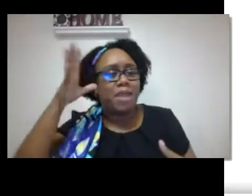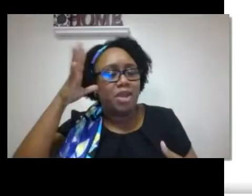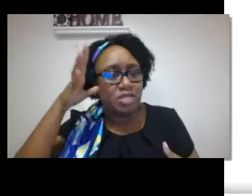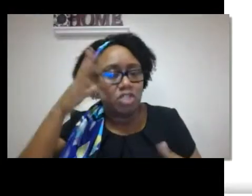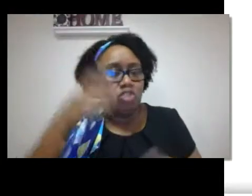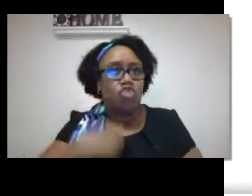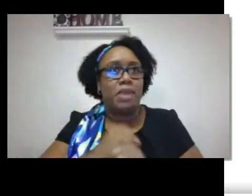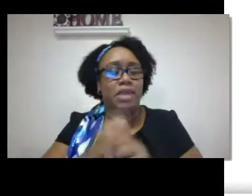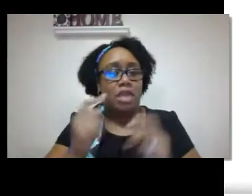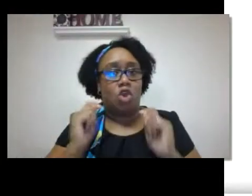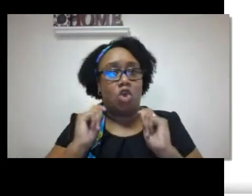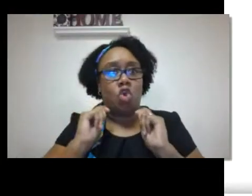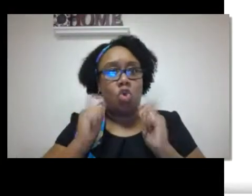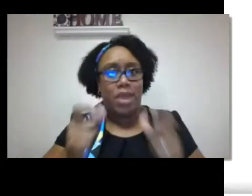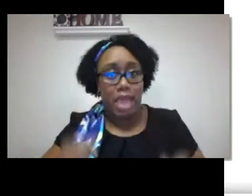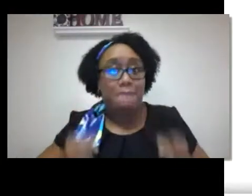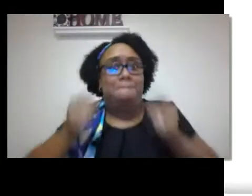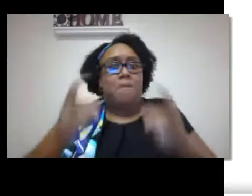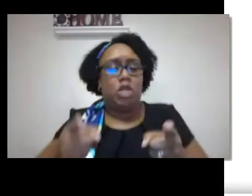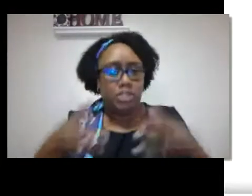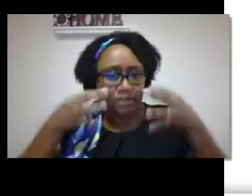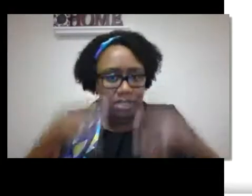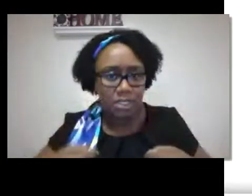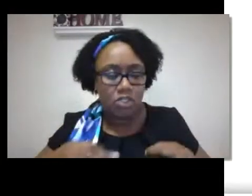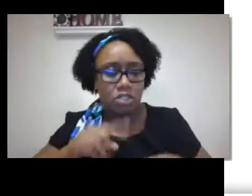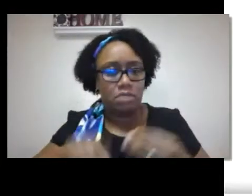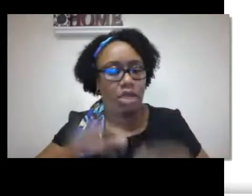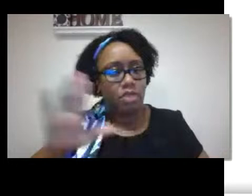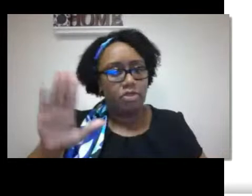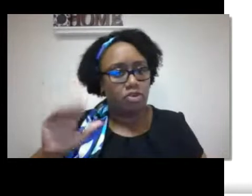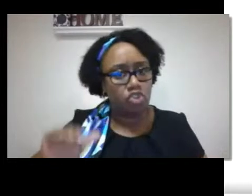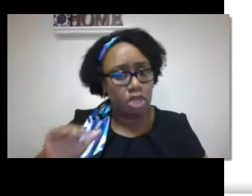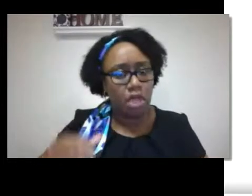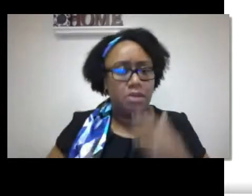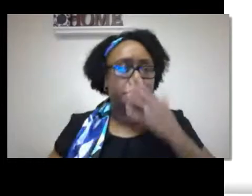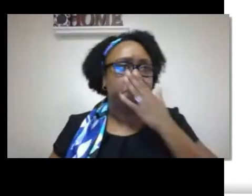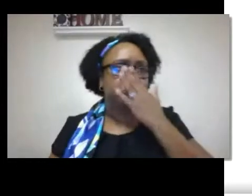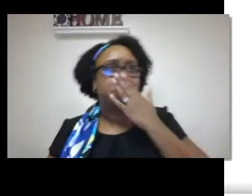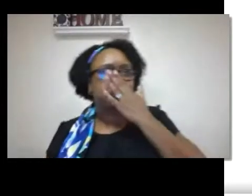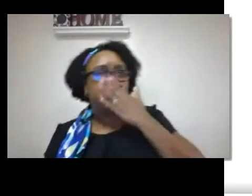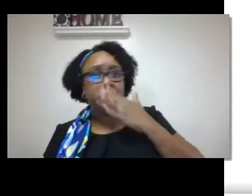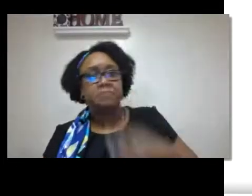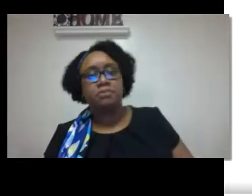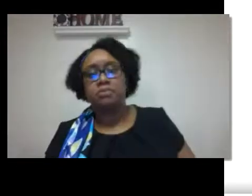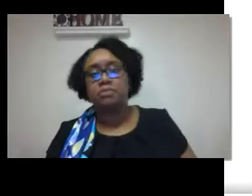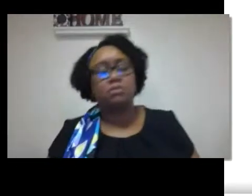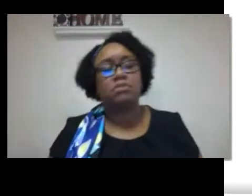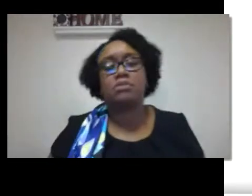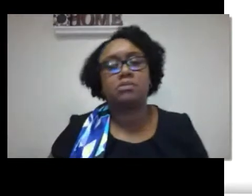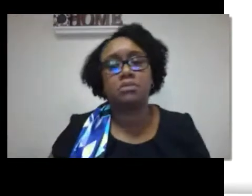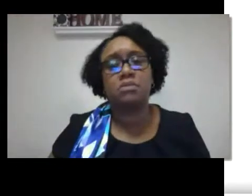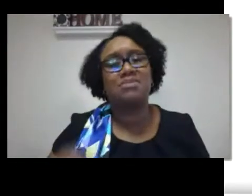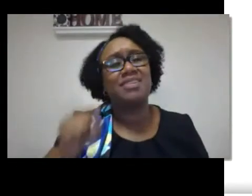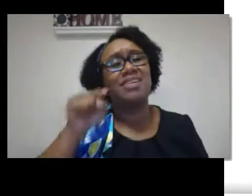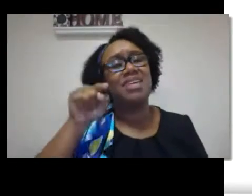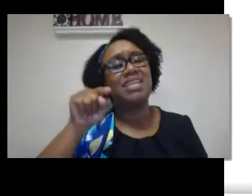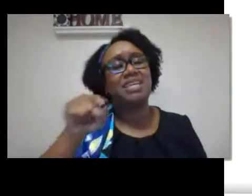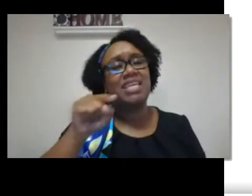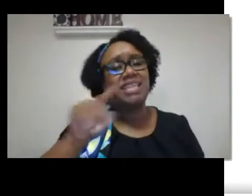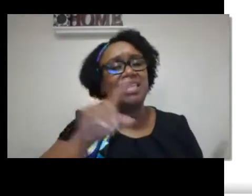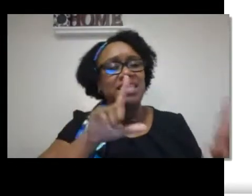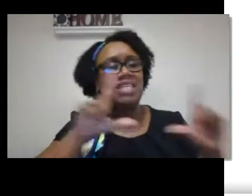what do I do if my child doesn't hear? We don't want to scare parents into making